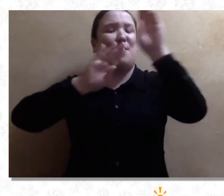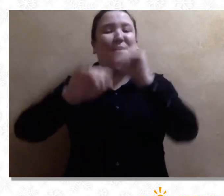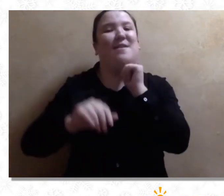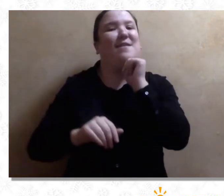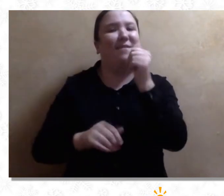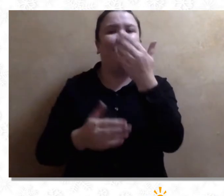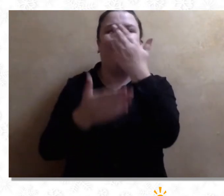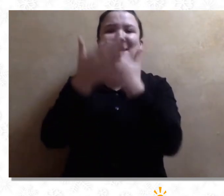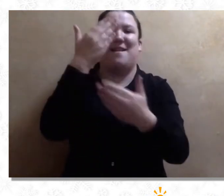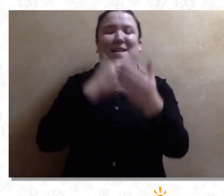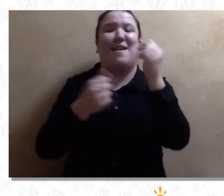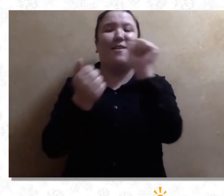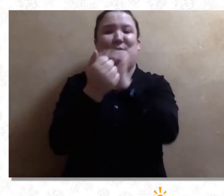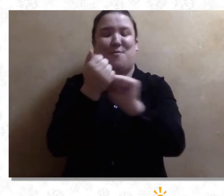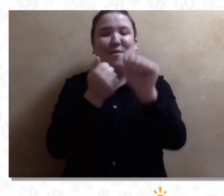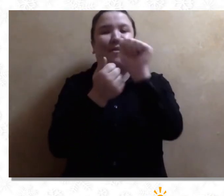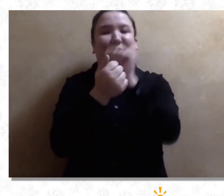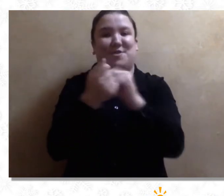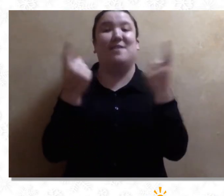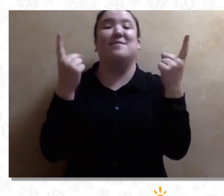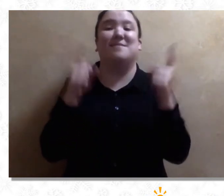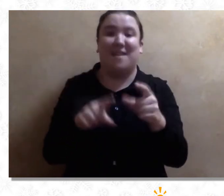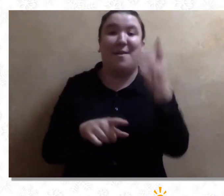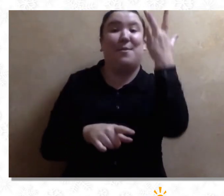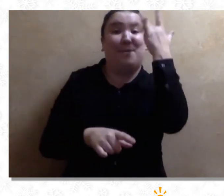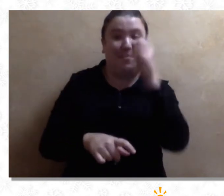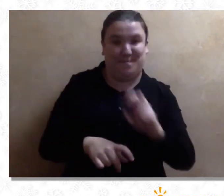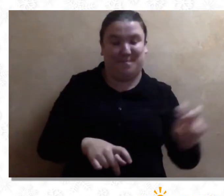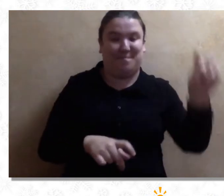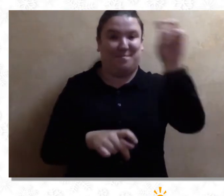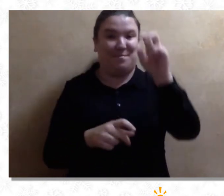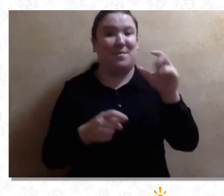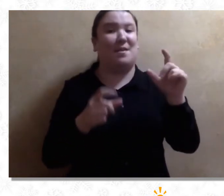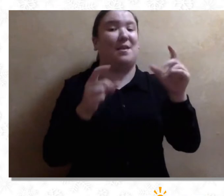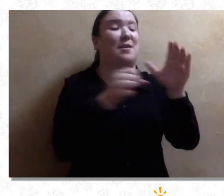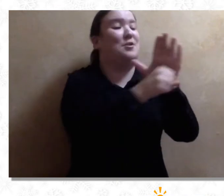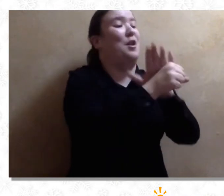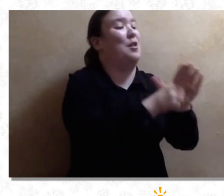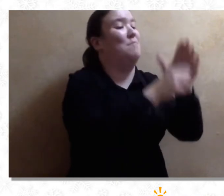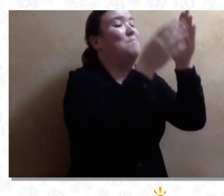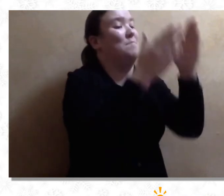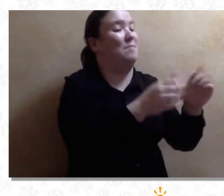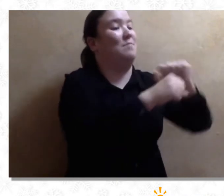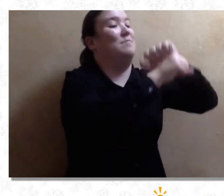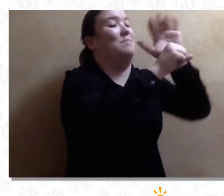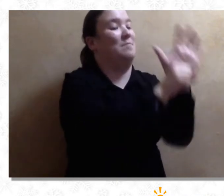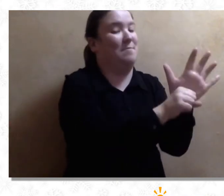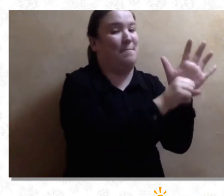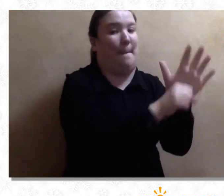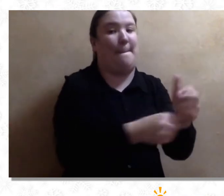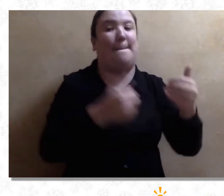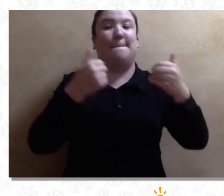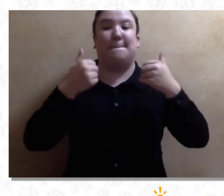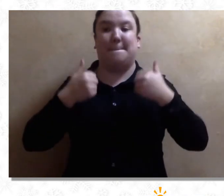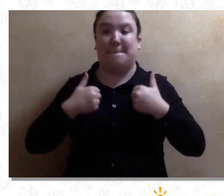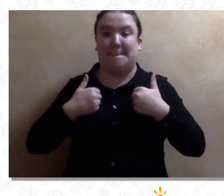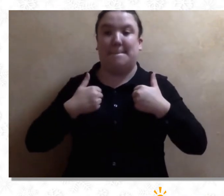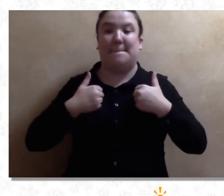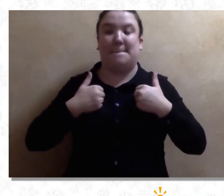No need to worry, just wash hands, it's all from travel, there's a case in the county on TV.